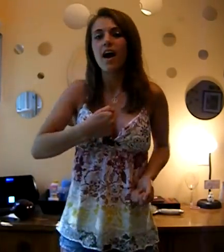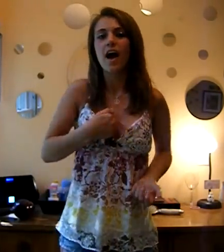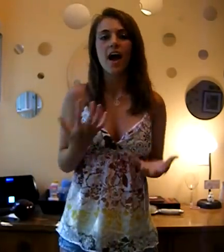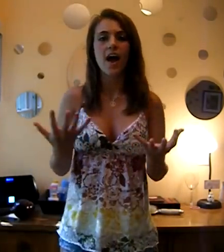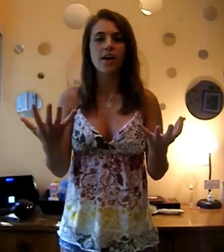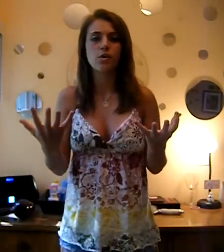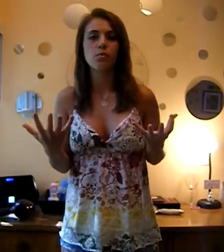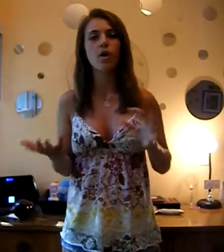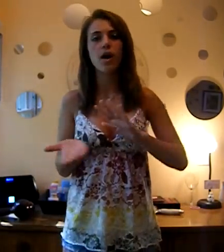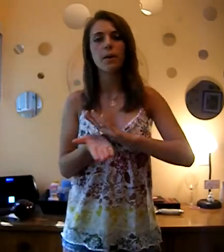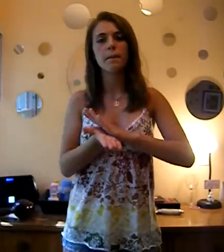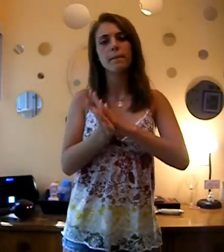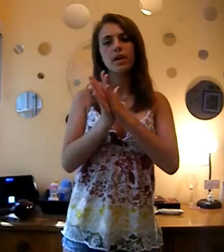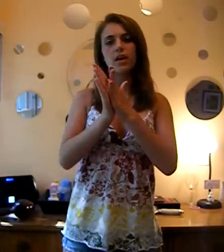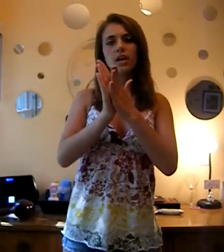I don't wanna be.